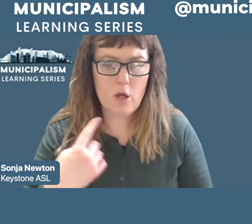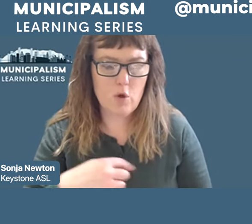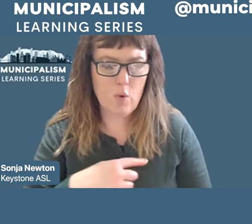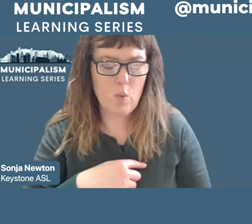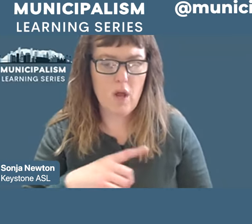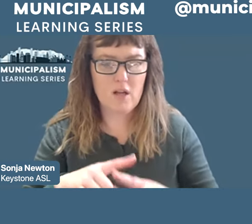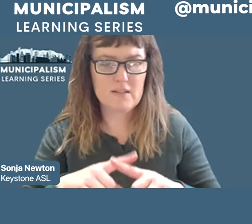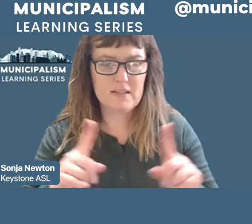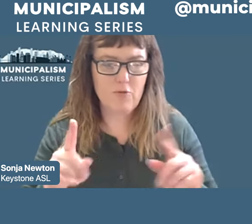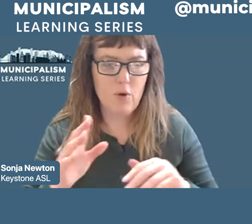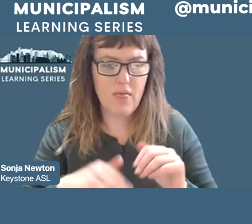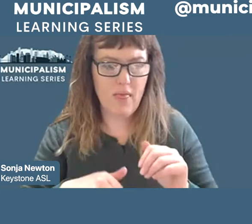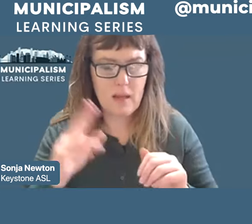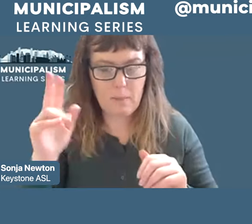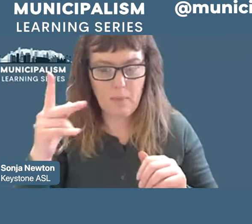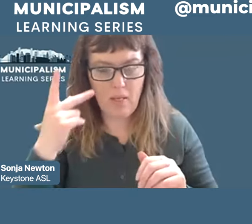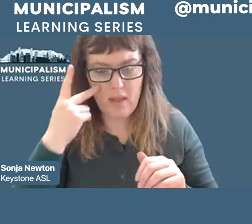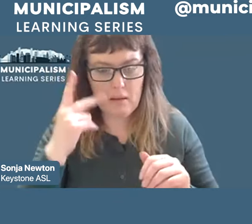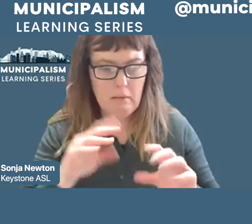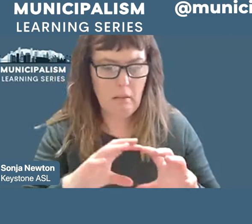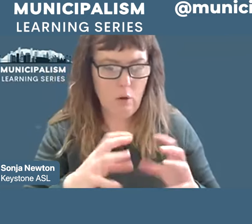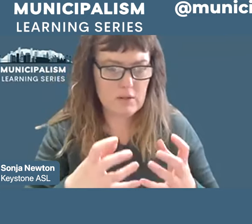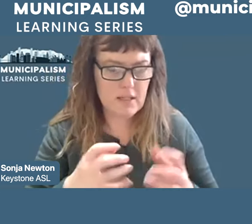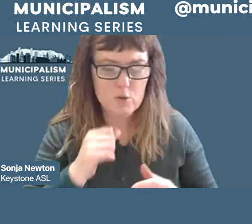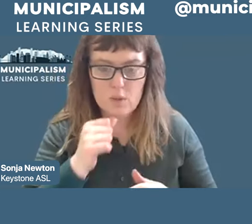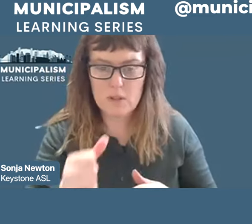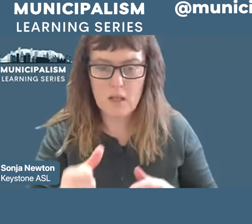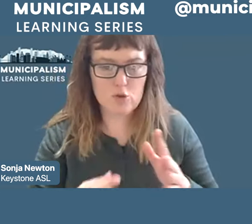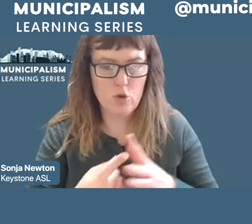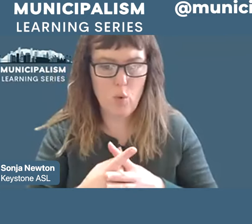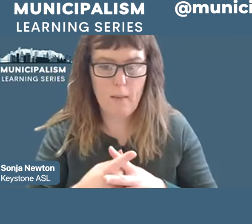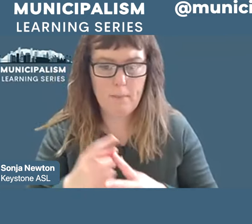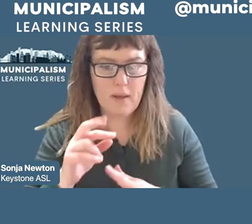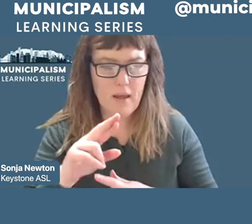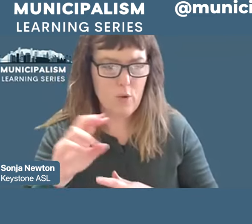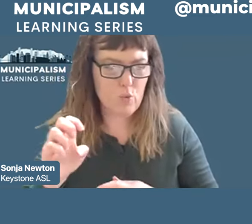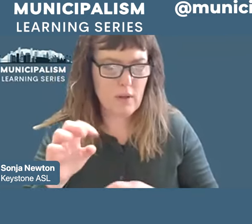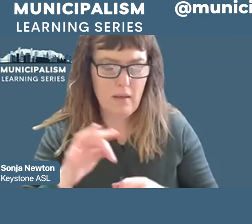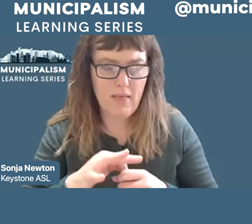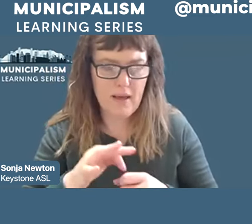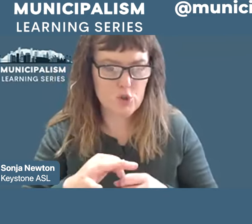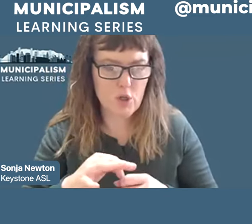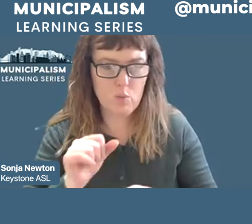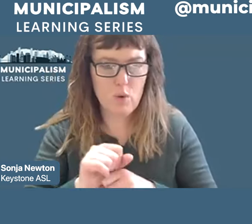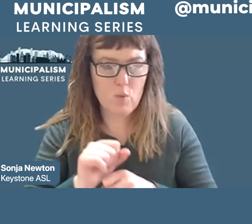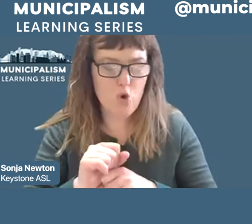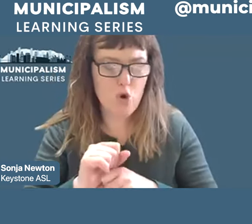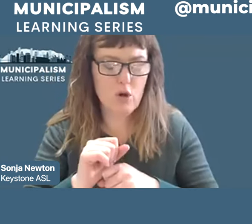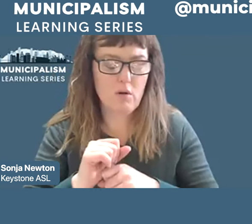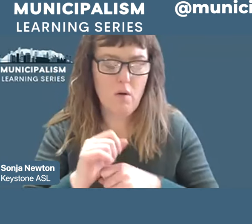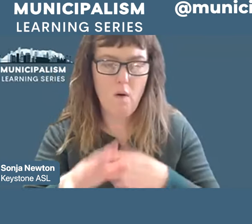every election we work year round with